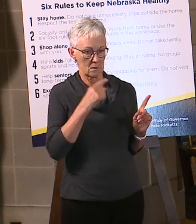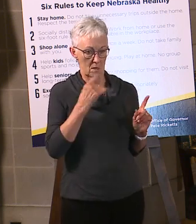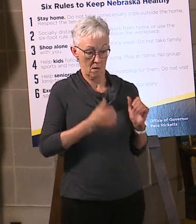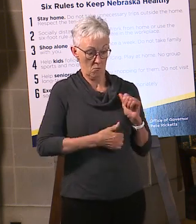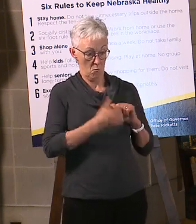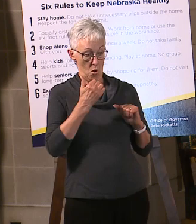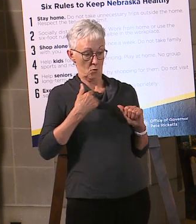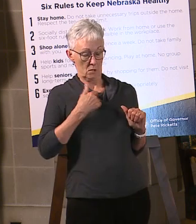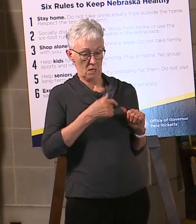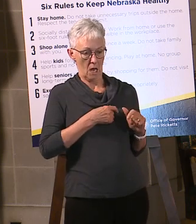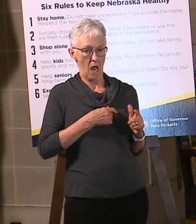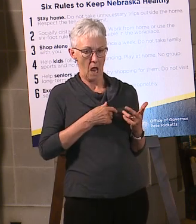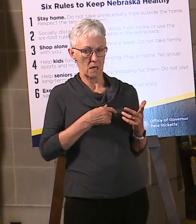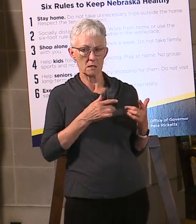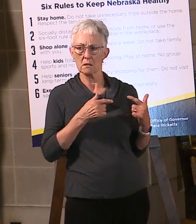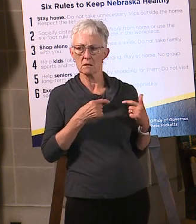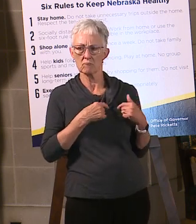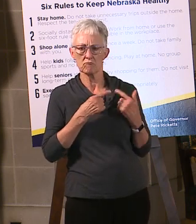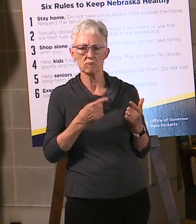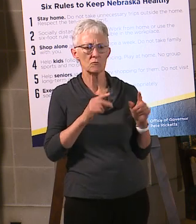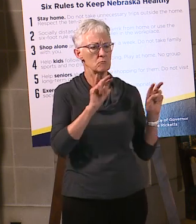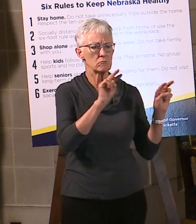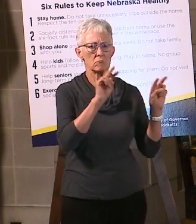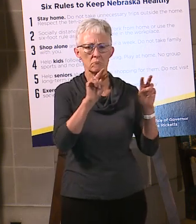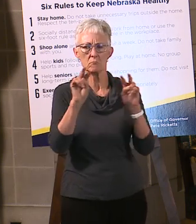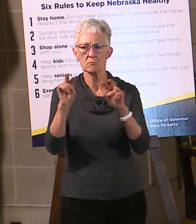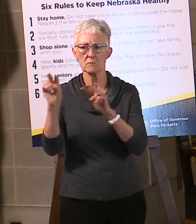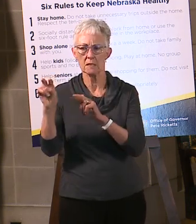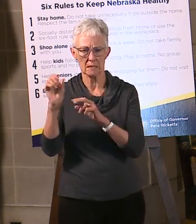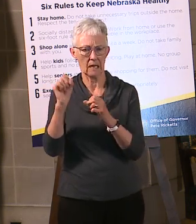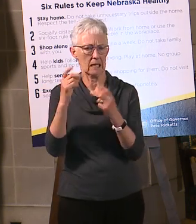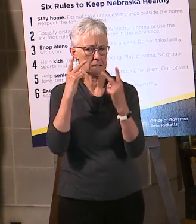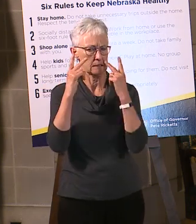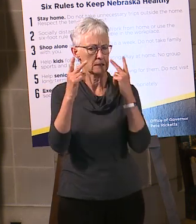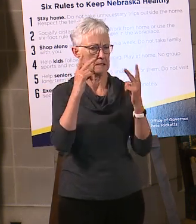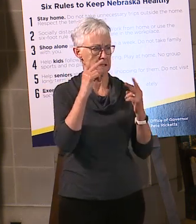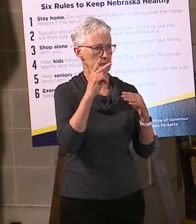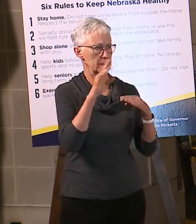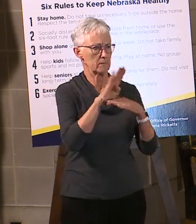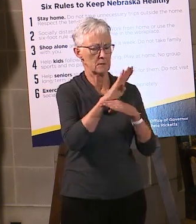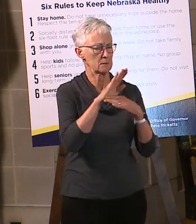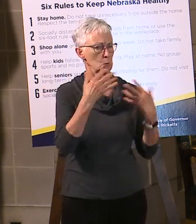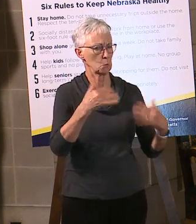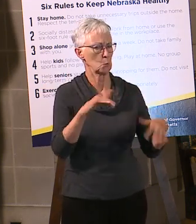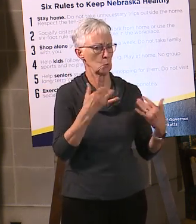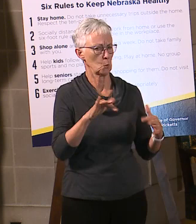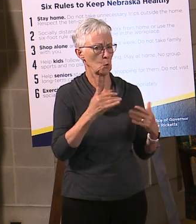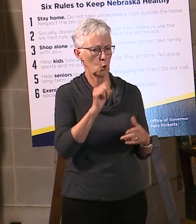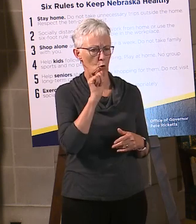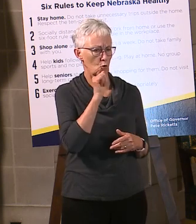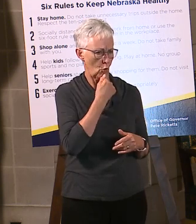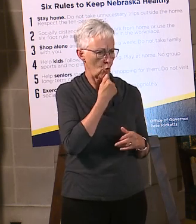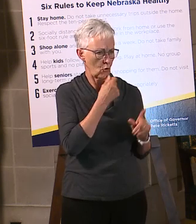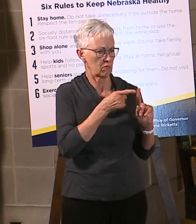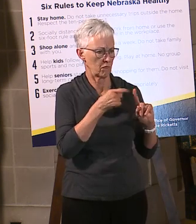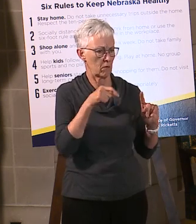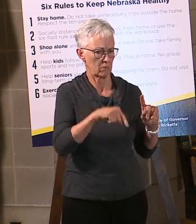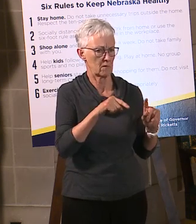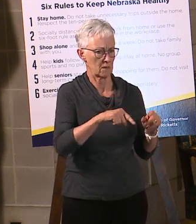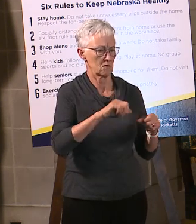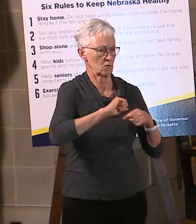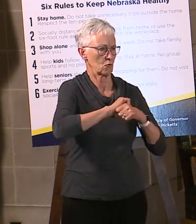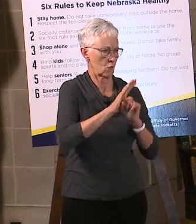how they are feeling. I think to see it in quantitative terms so that we can actually analyze it has been really insightful.